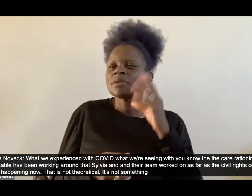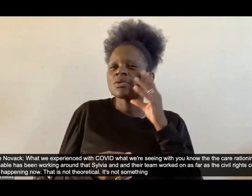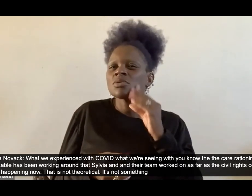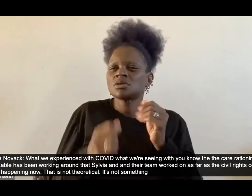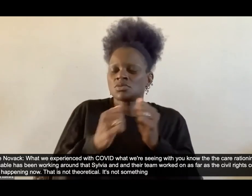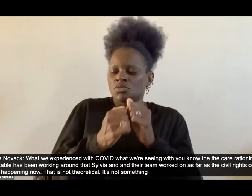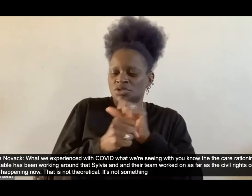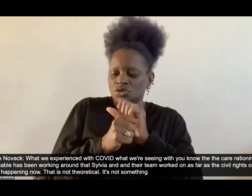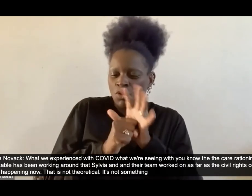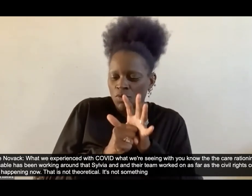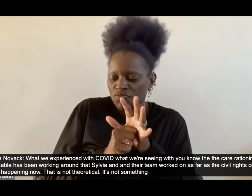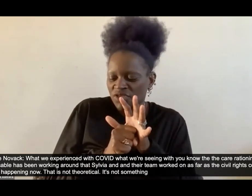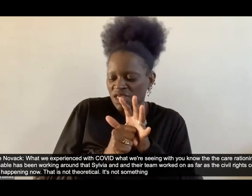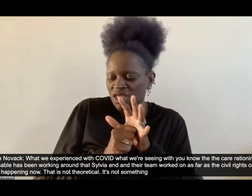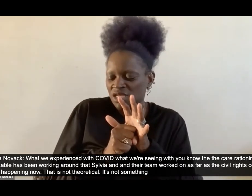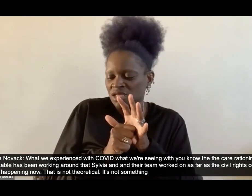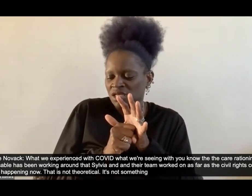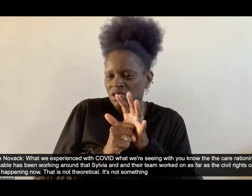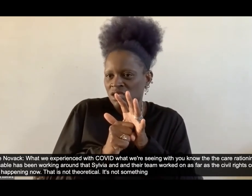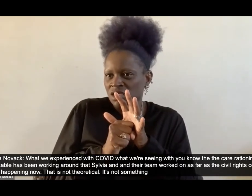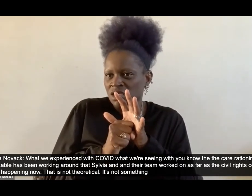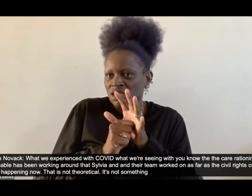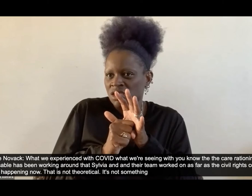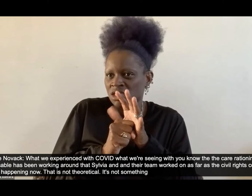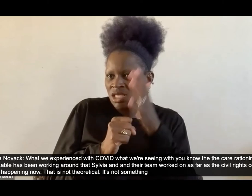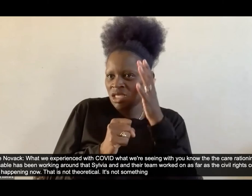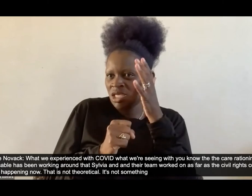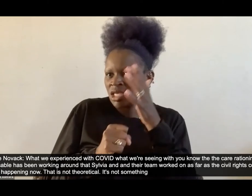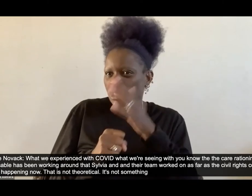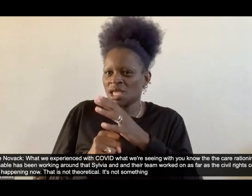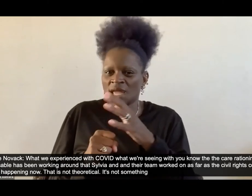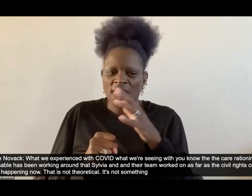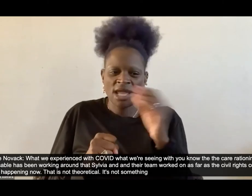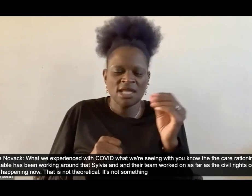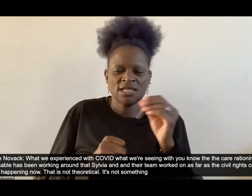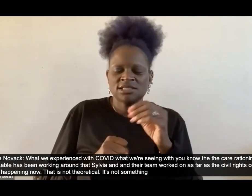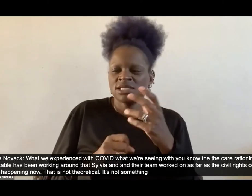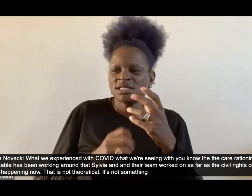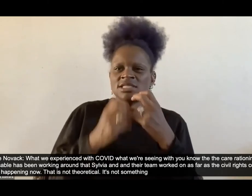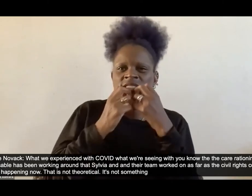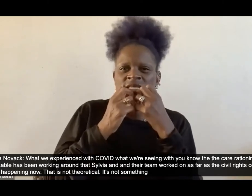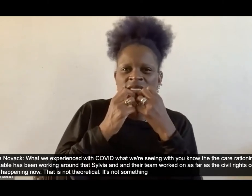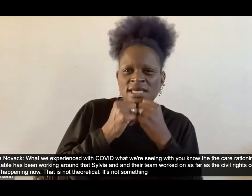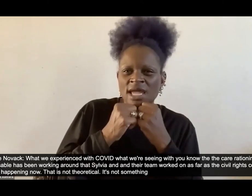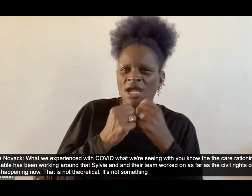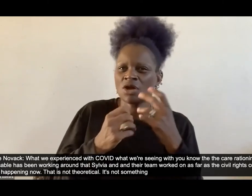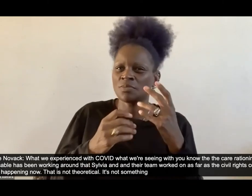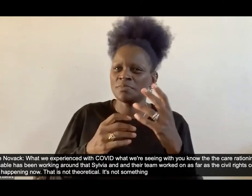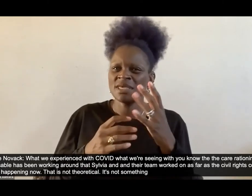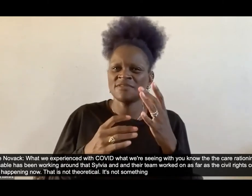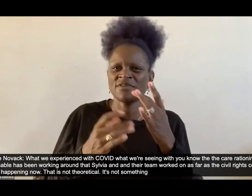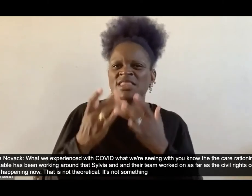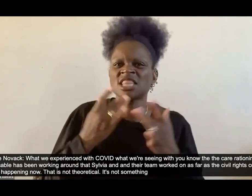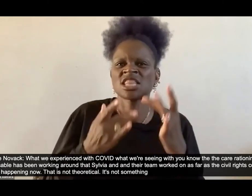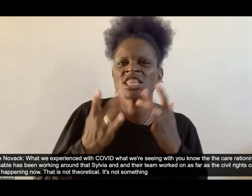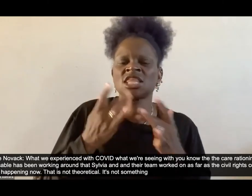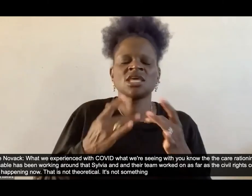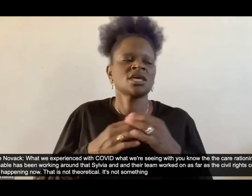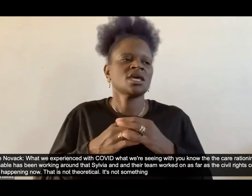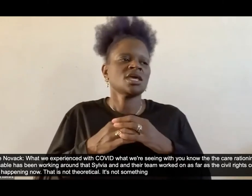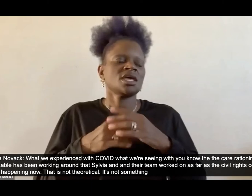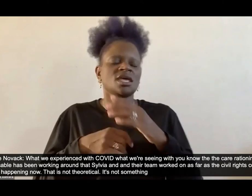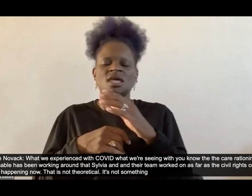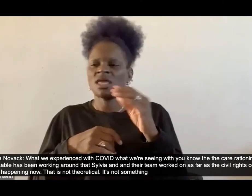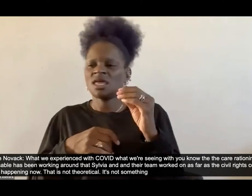with uh you know the the care rationing that nobody is disposable has been working around um